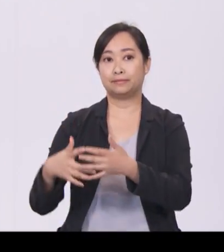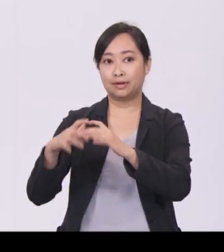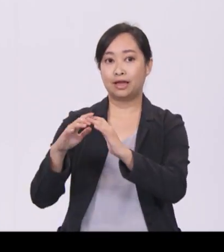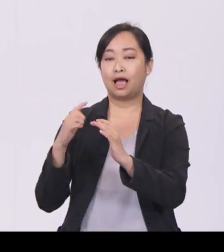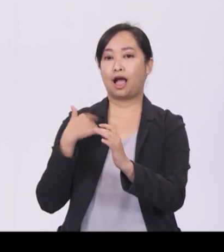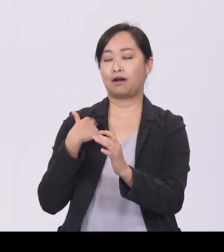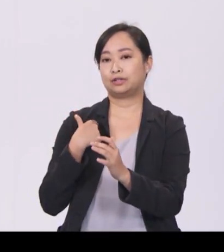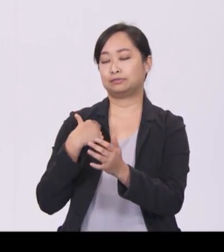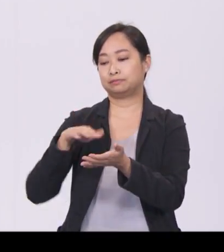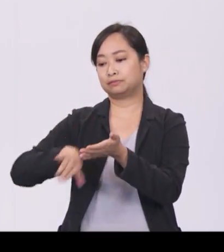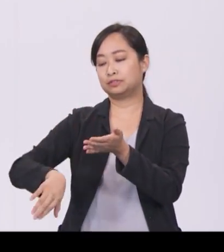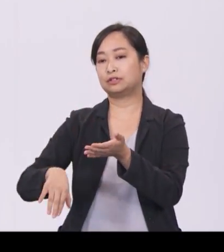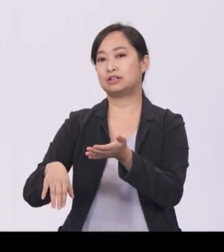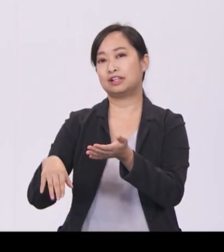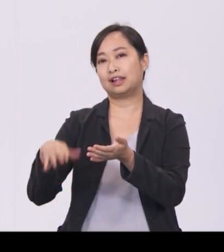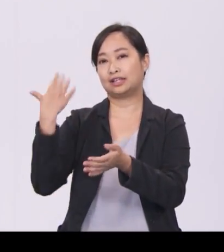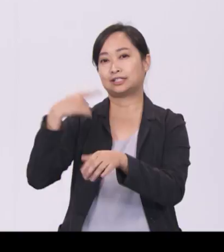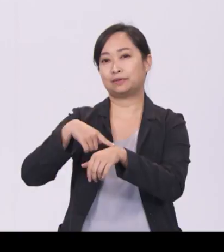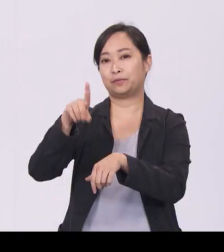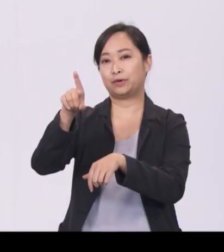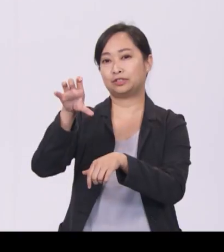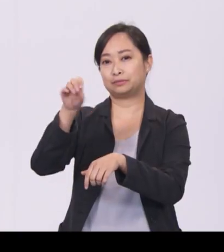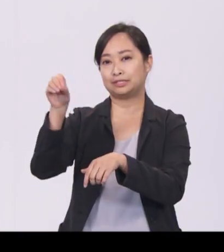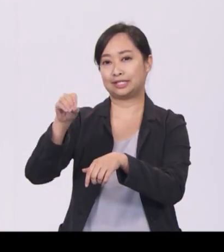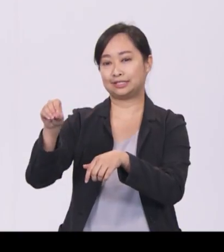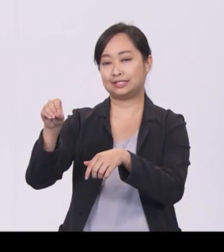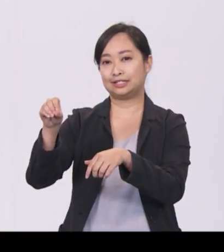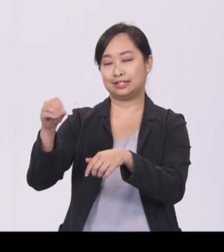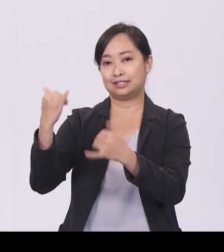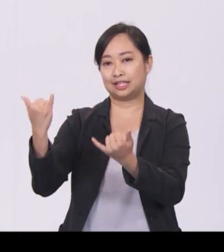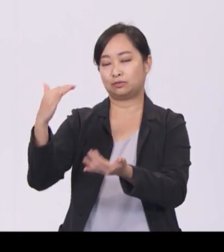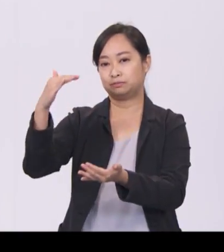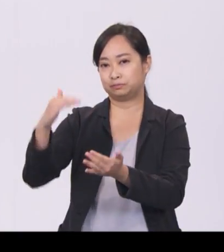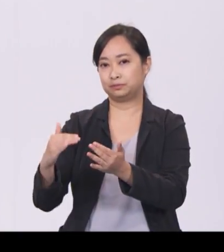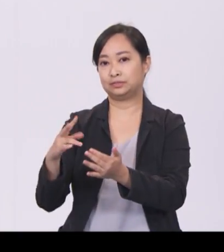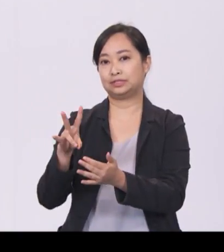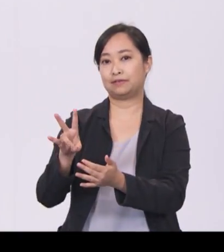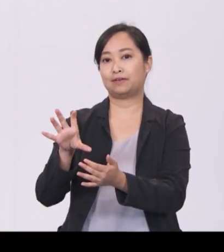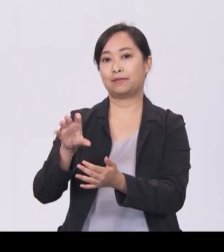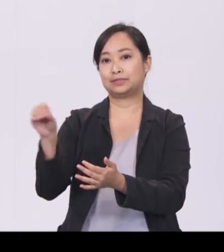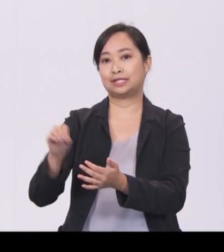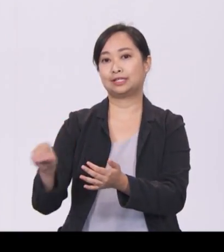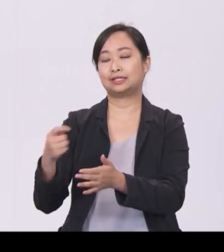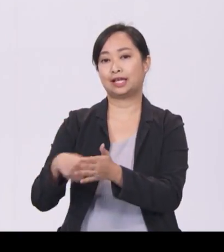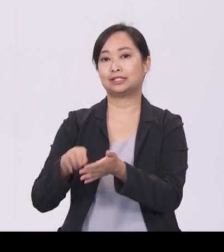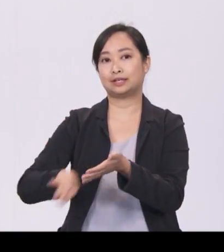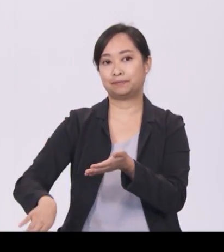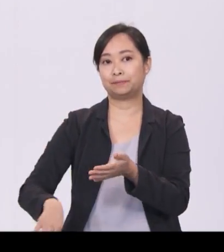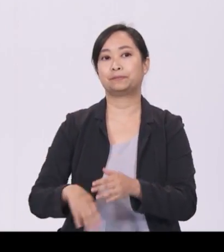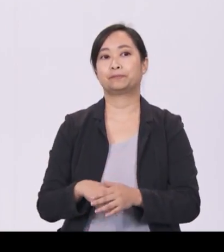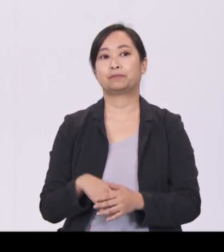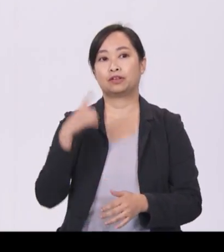instead of 100% currently of their first $100,000 of chargeable income from corporate tax.